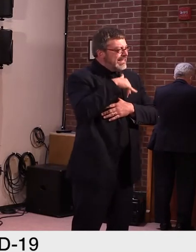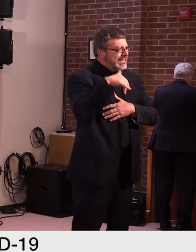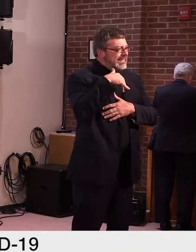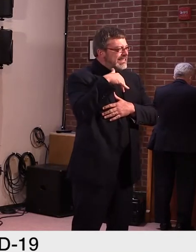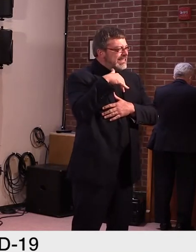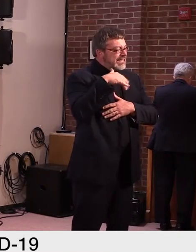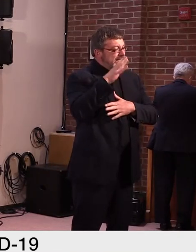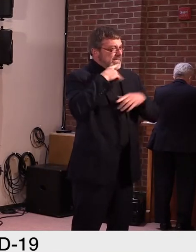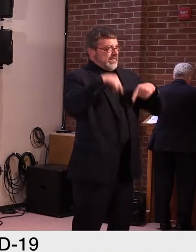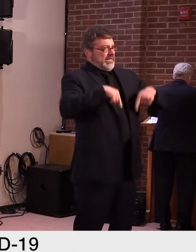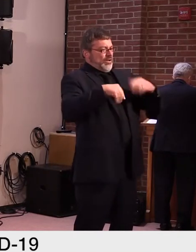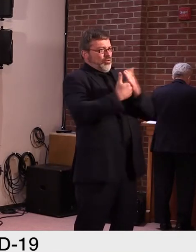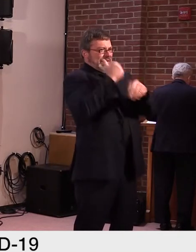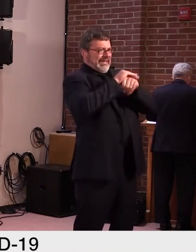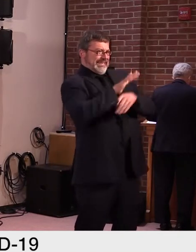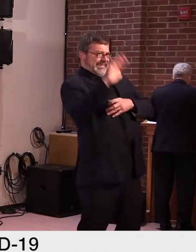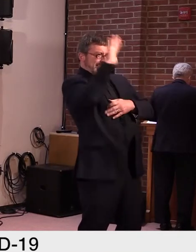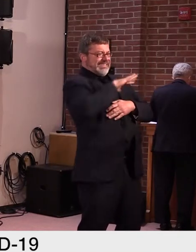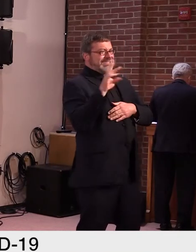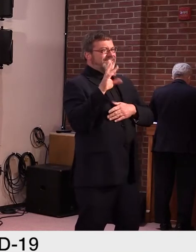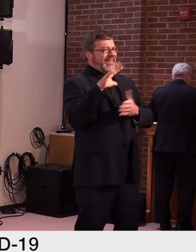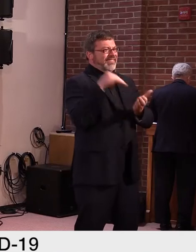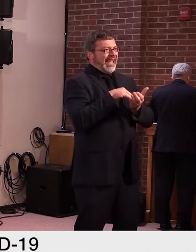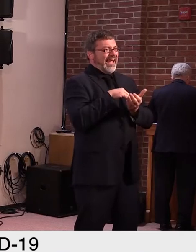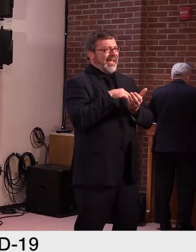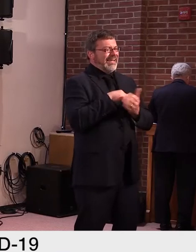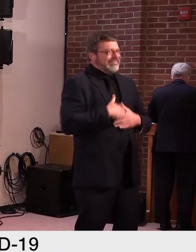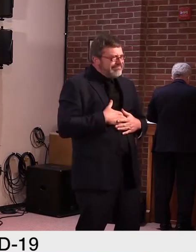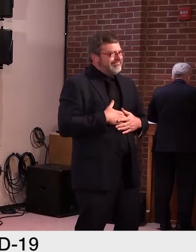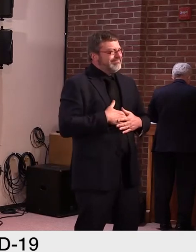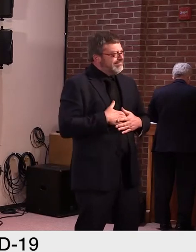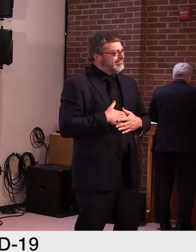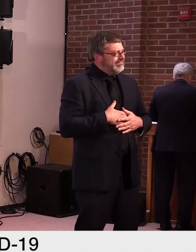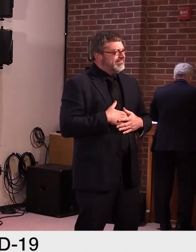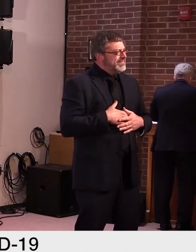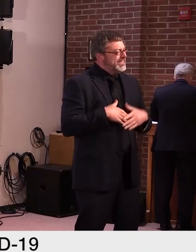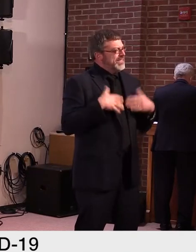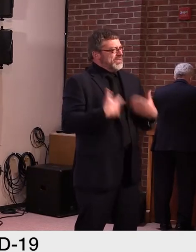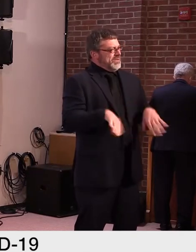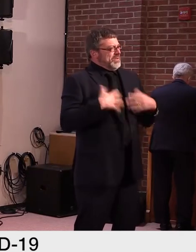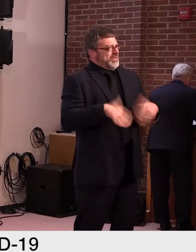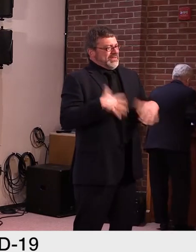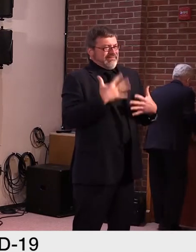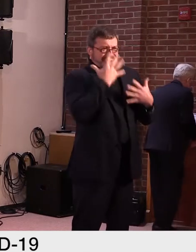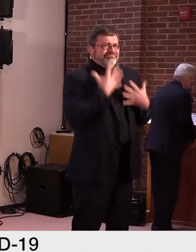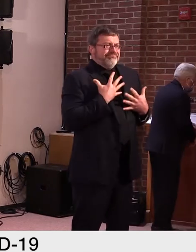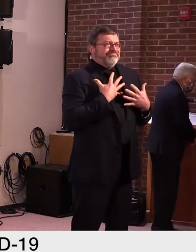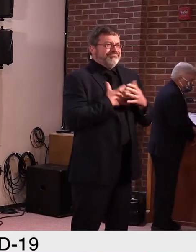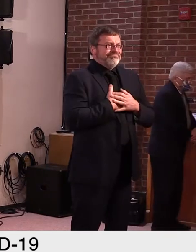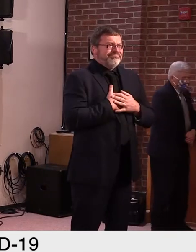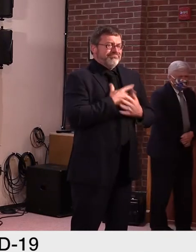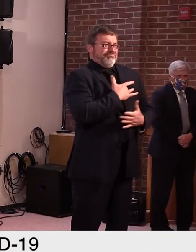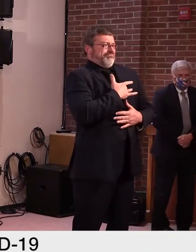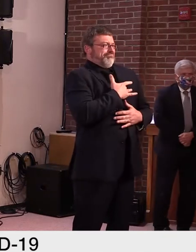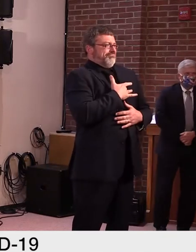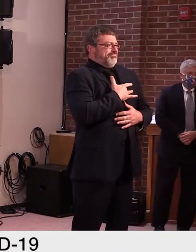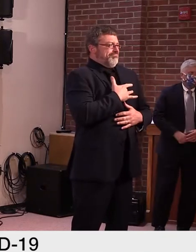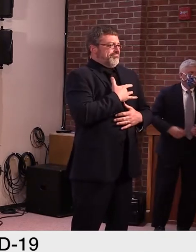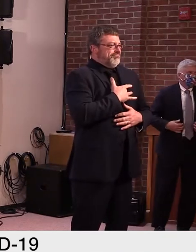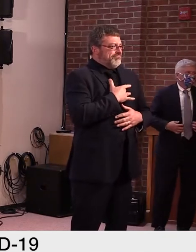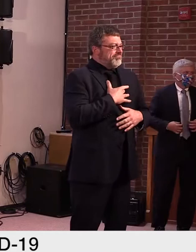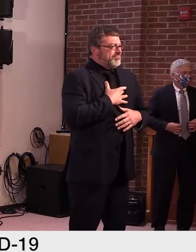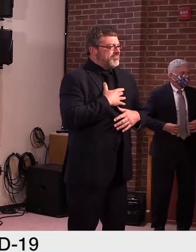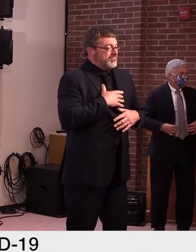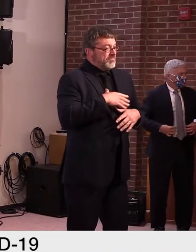,000 of those. In Vermont, thankfully, we've not reached the death rates of other states,